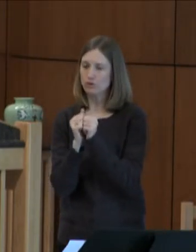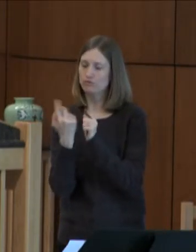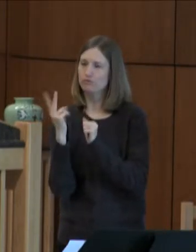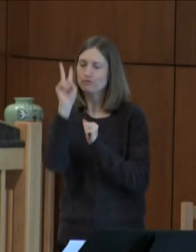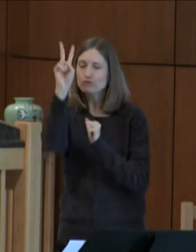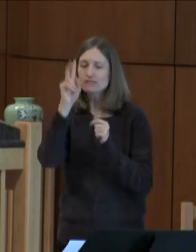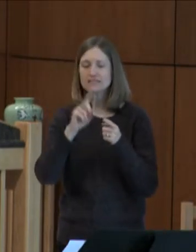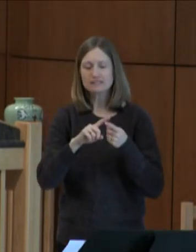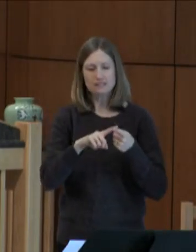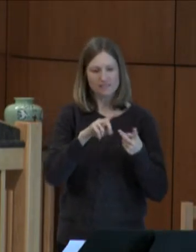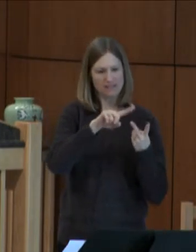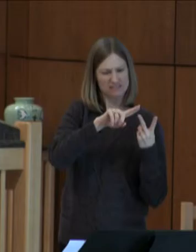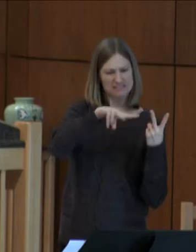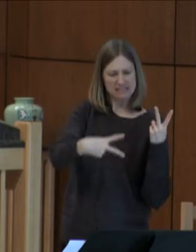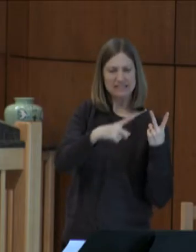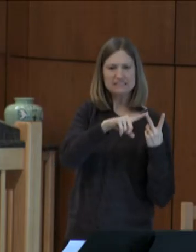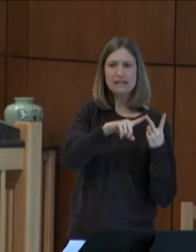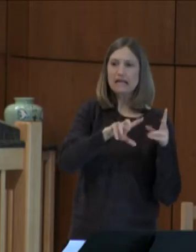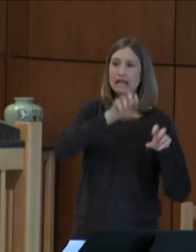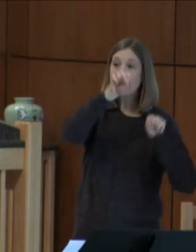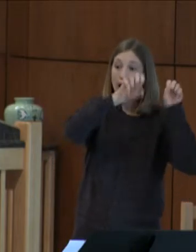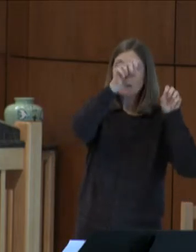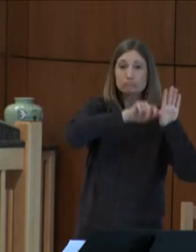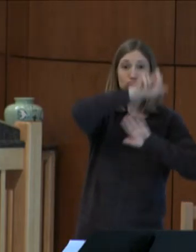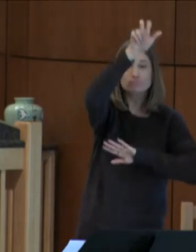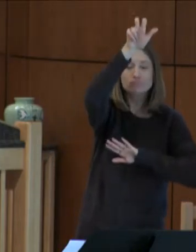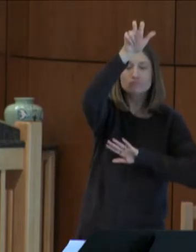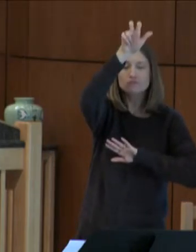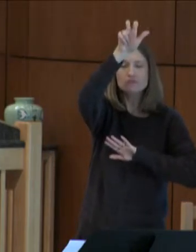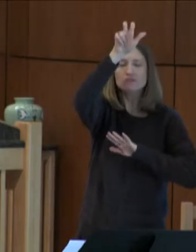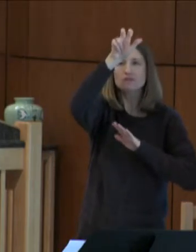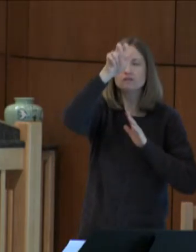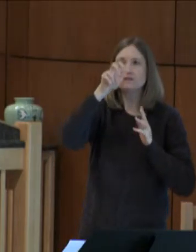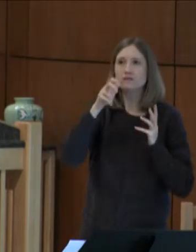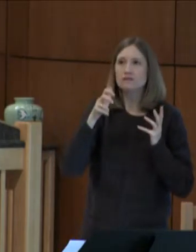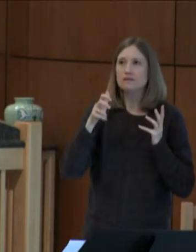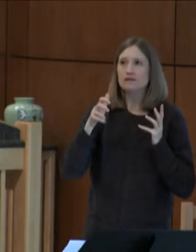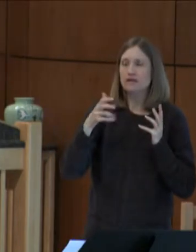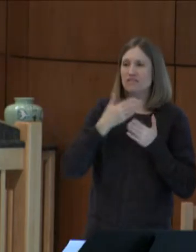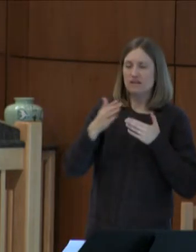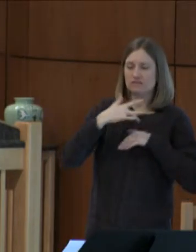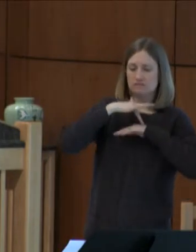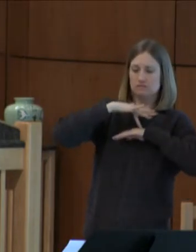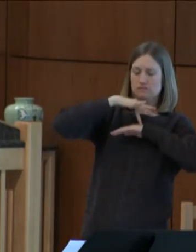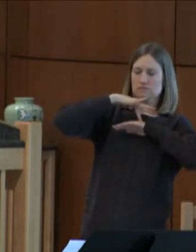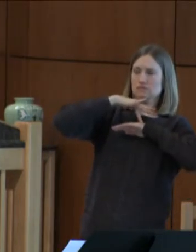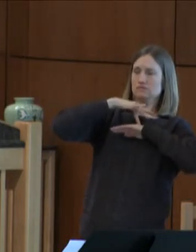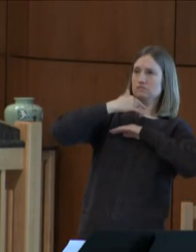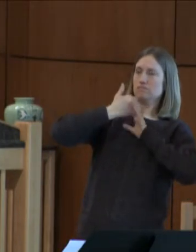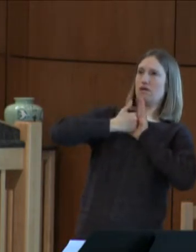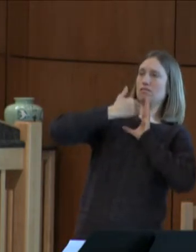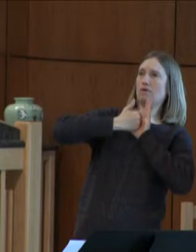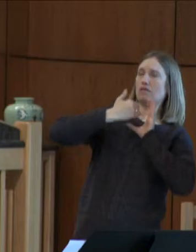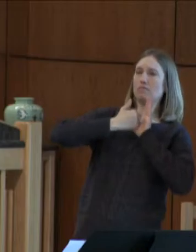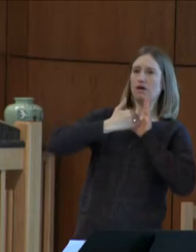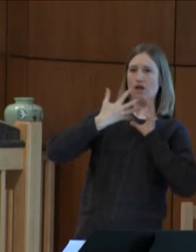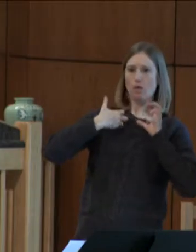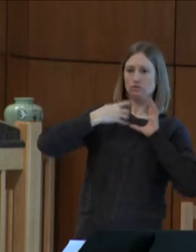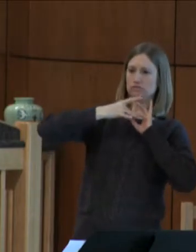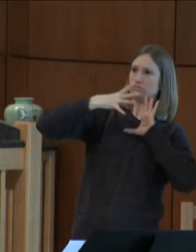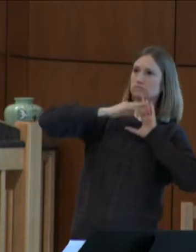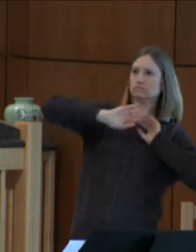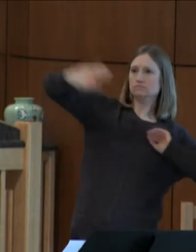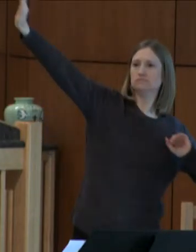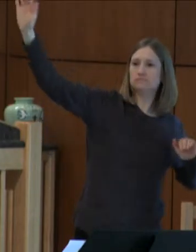said that climbing this mountain is a way to vanquish the demons that have been haunting him. And there's some pressure